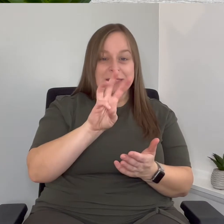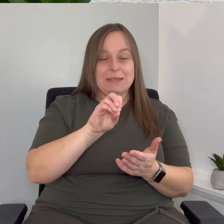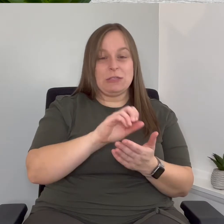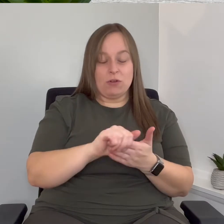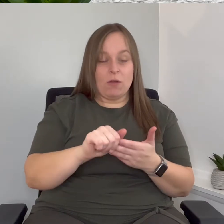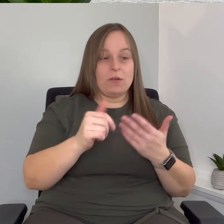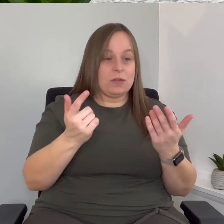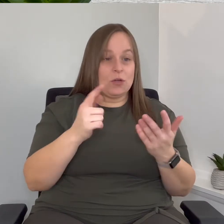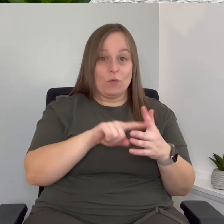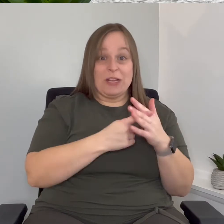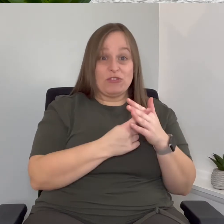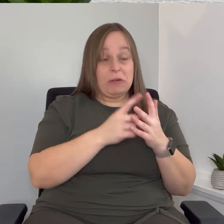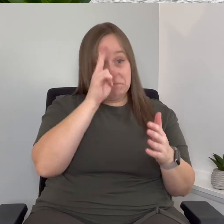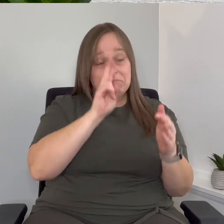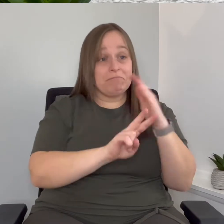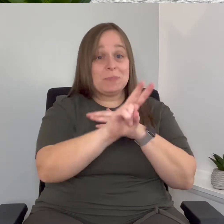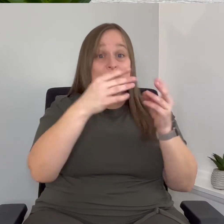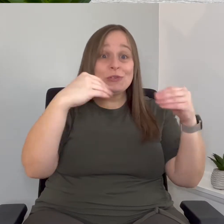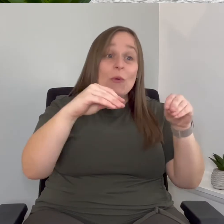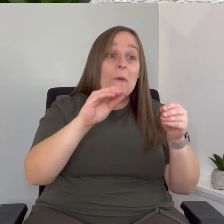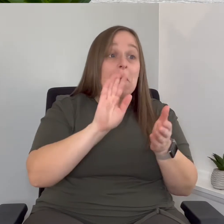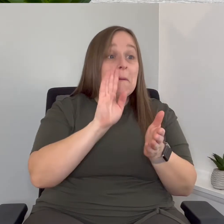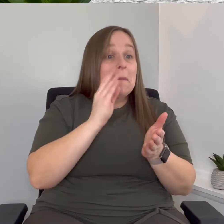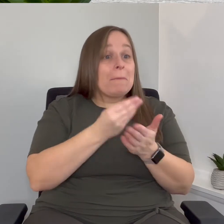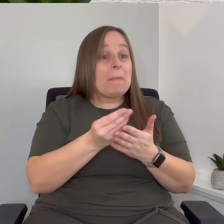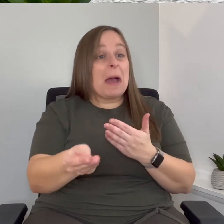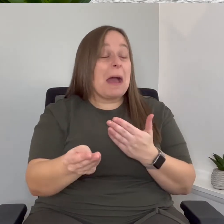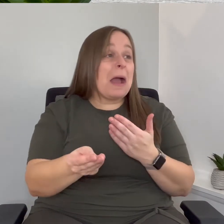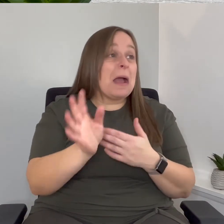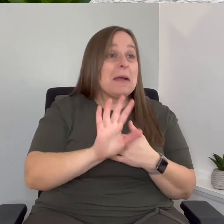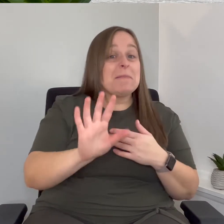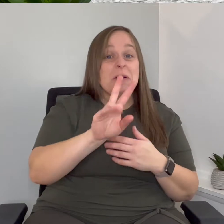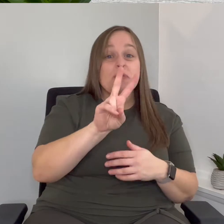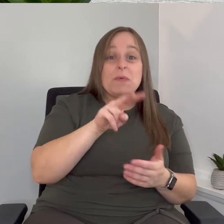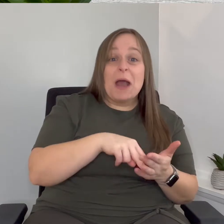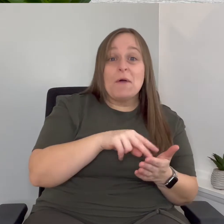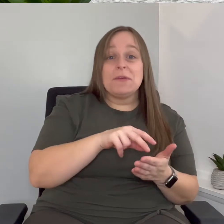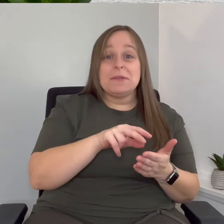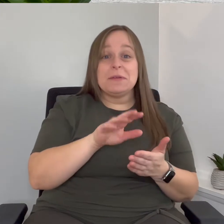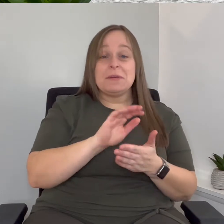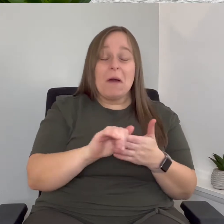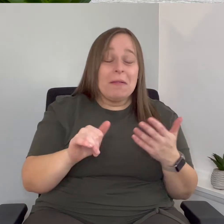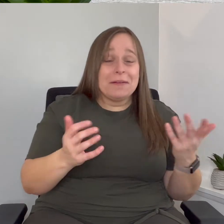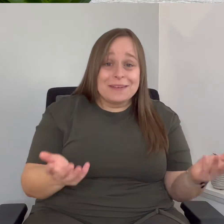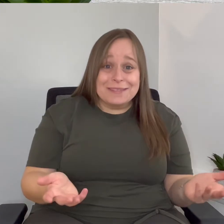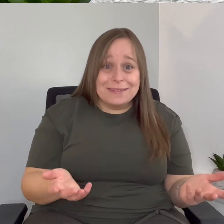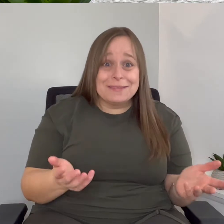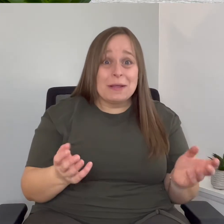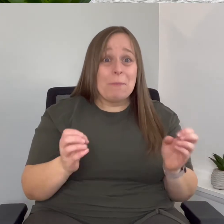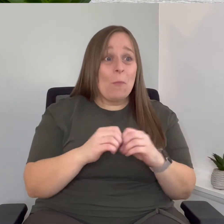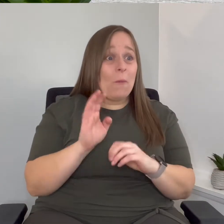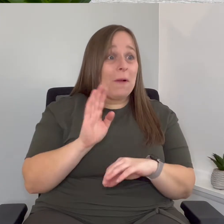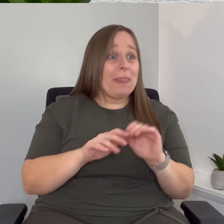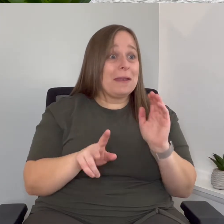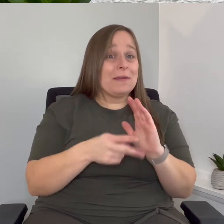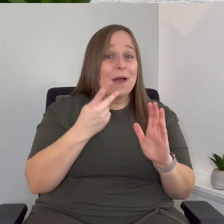dollars originally you went in thinking you're going to be spending about two thousand dollars so we more than doubled our budget for that